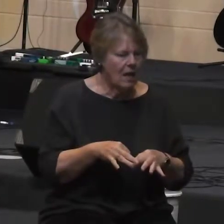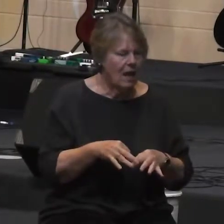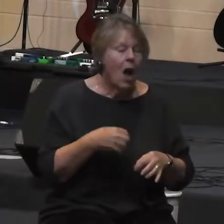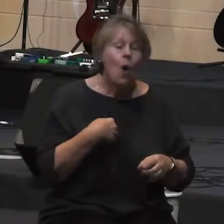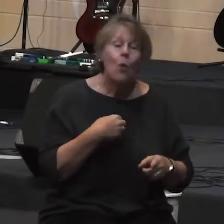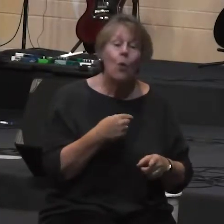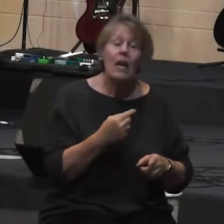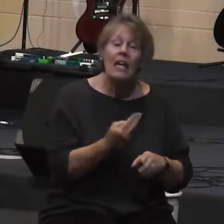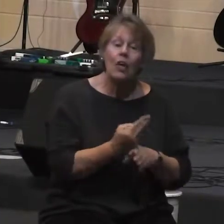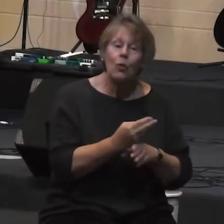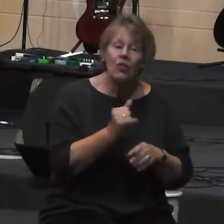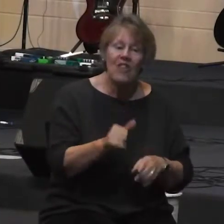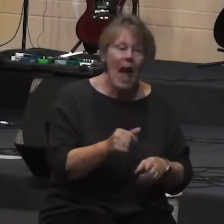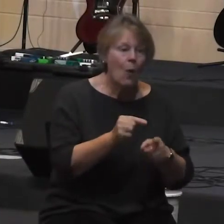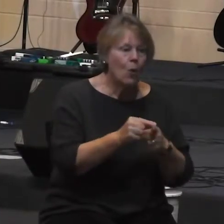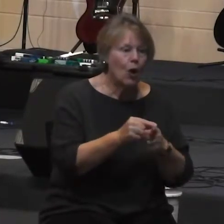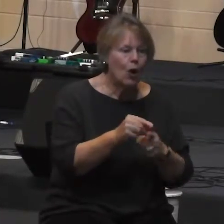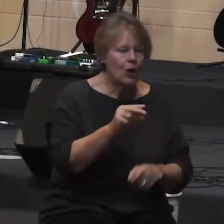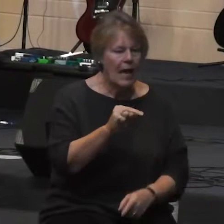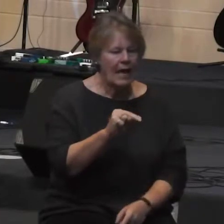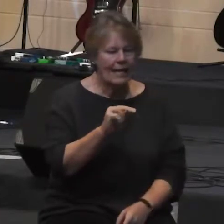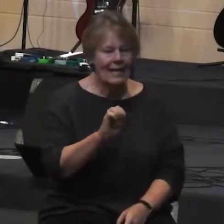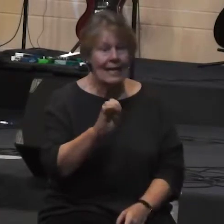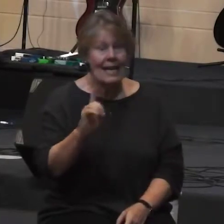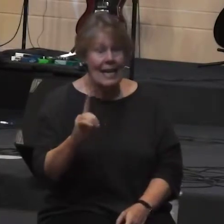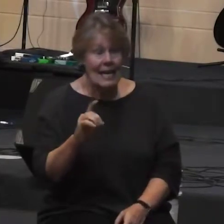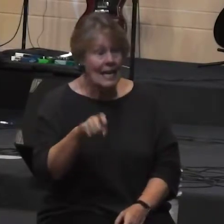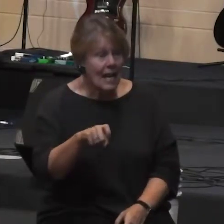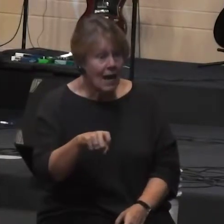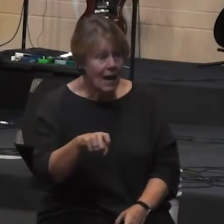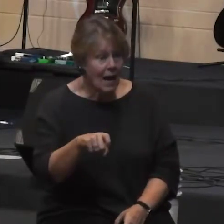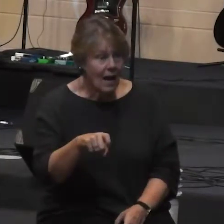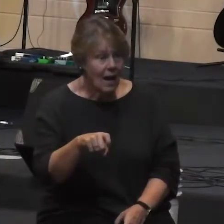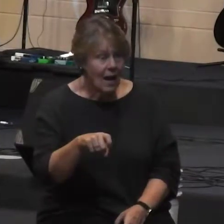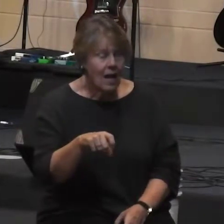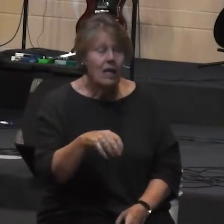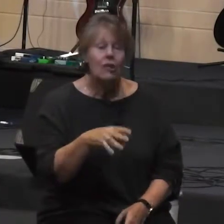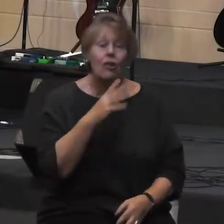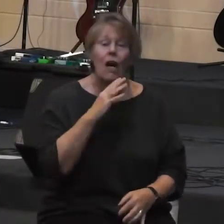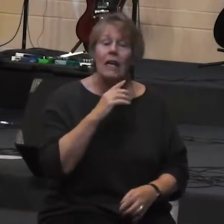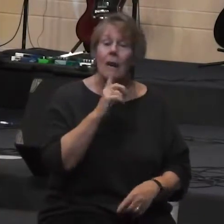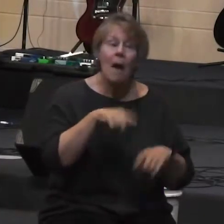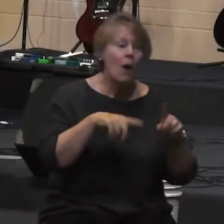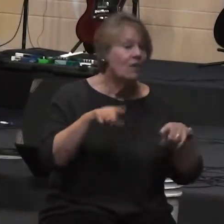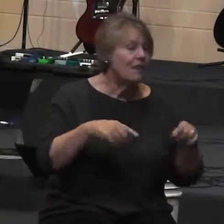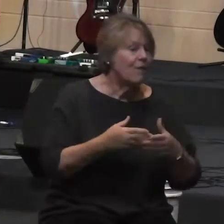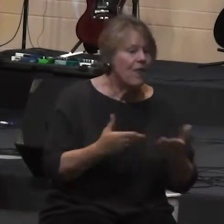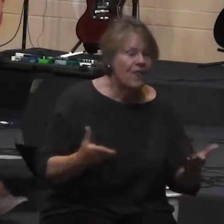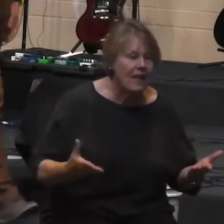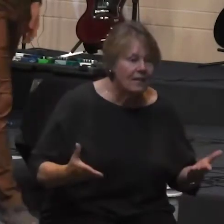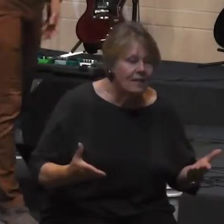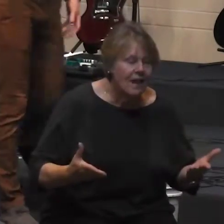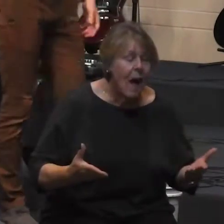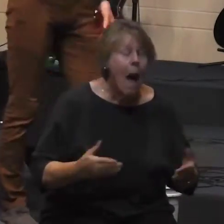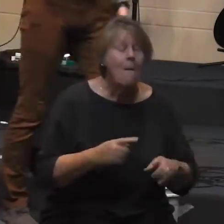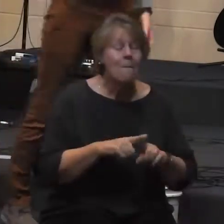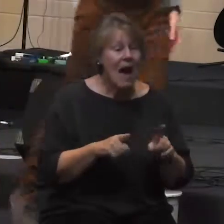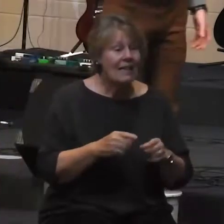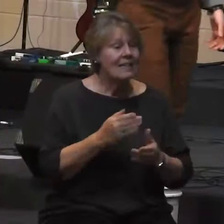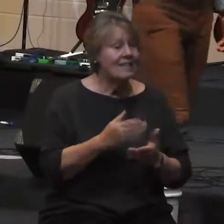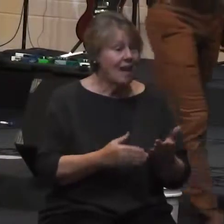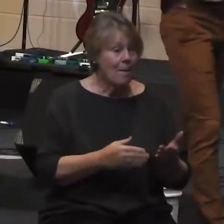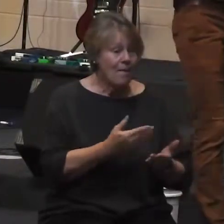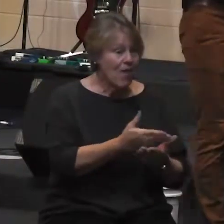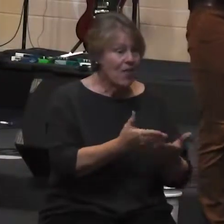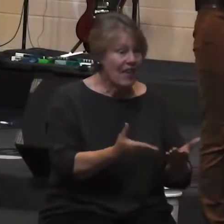need in reference to a lot of different things. But the fact of the matter is some of the things we talk about are not needs. They're wants. Some of the